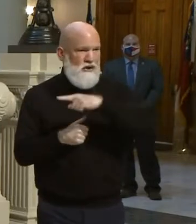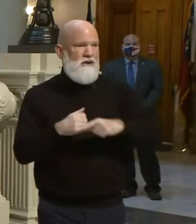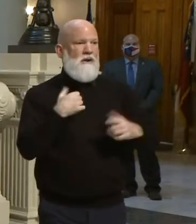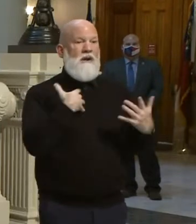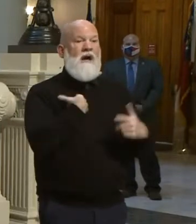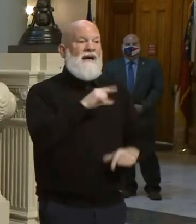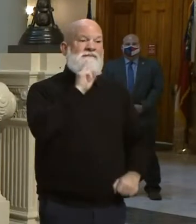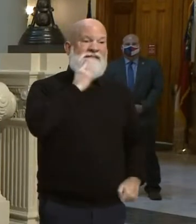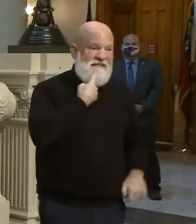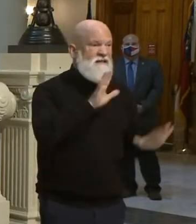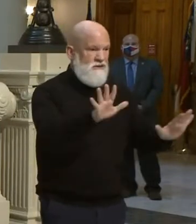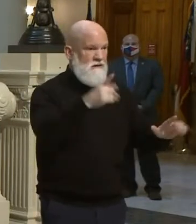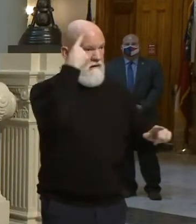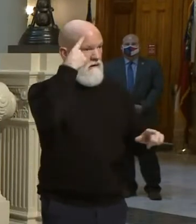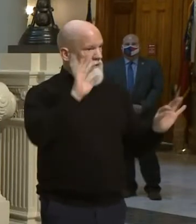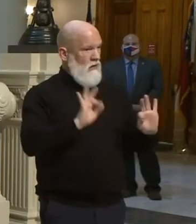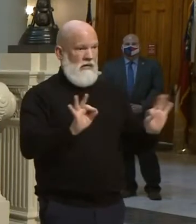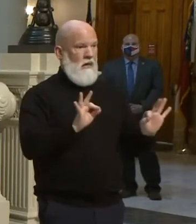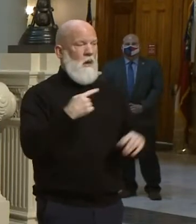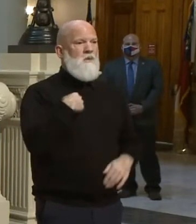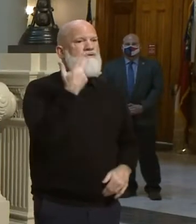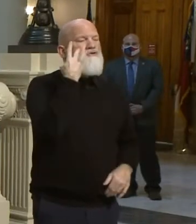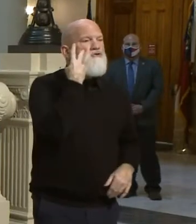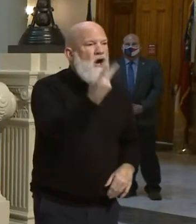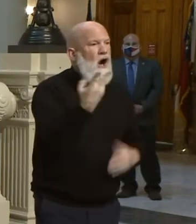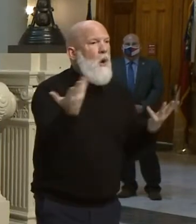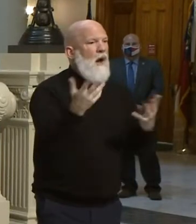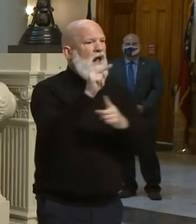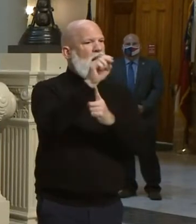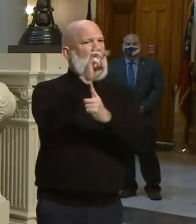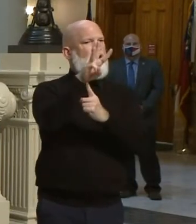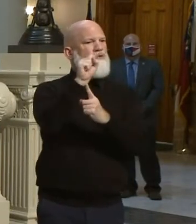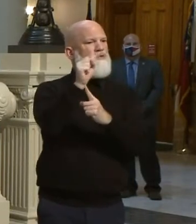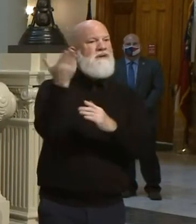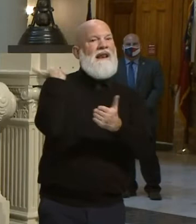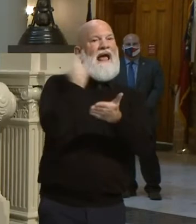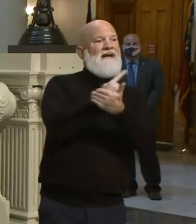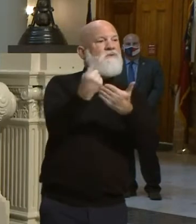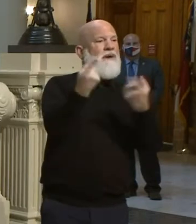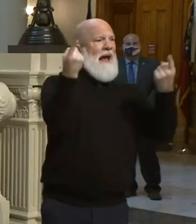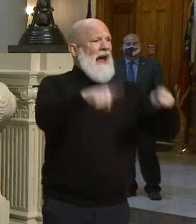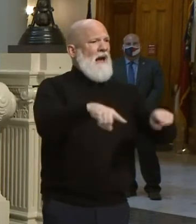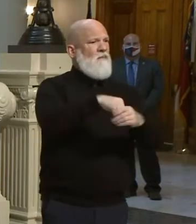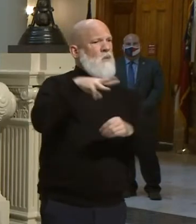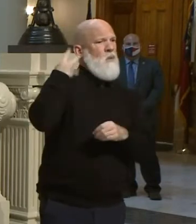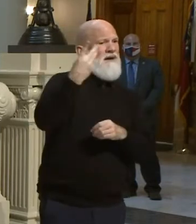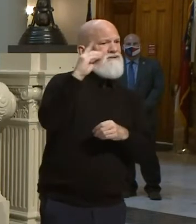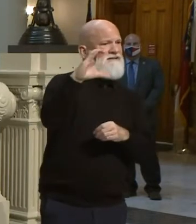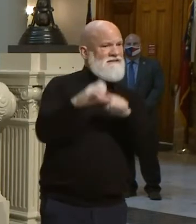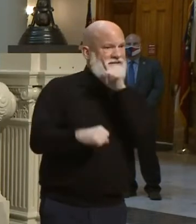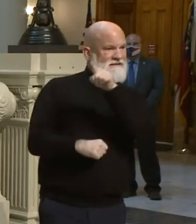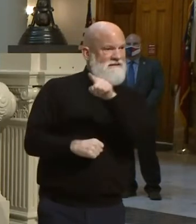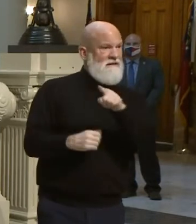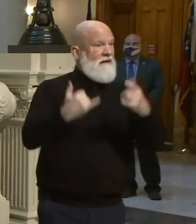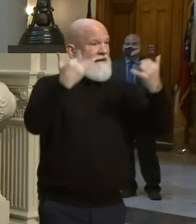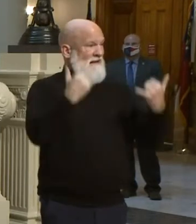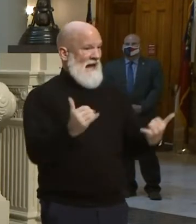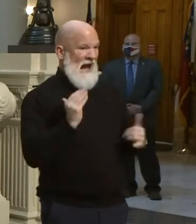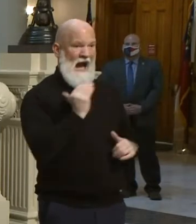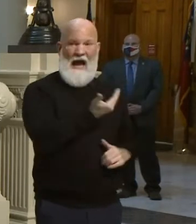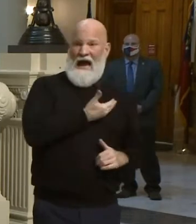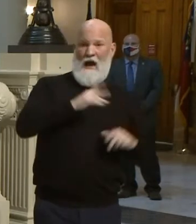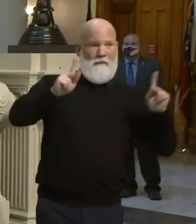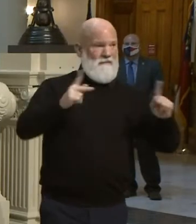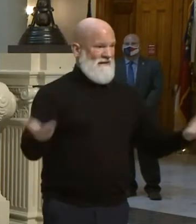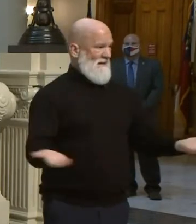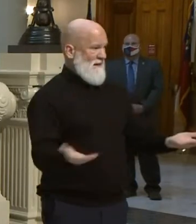last week in Washington, these gentlemen and their teams are fully prepared to deal with anything and everything that may happen